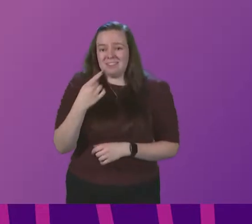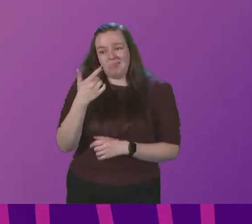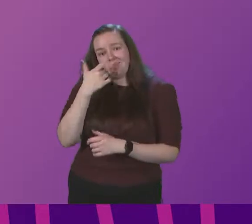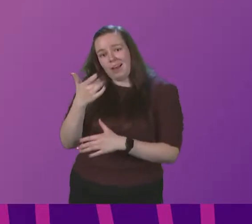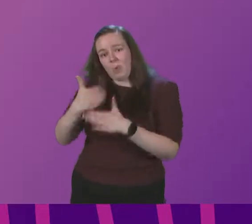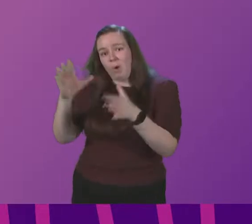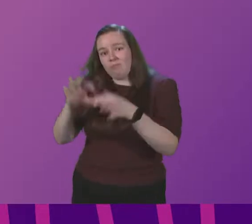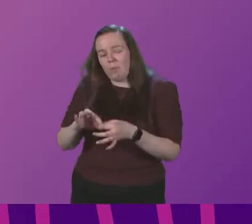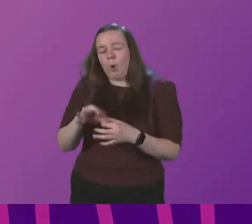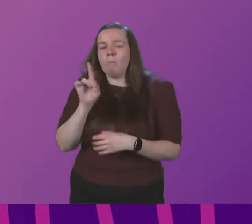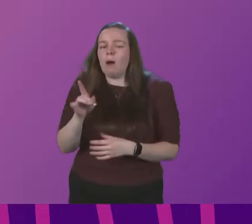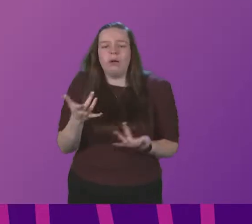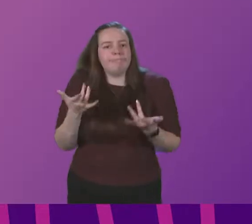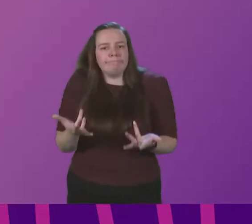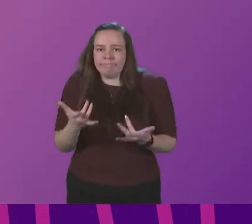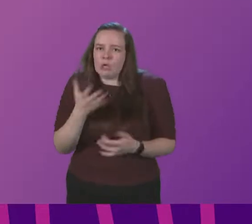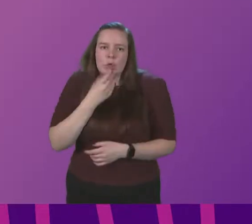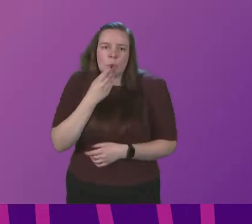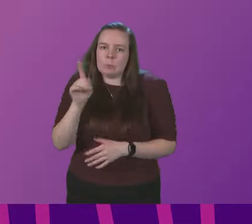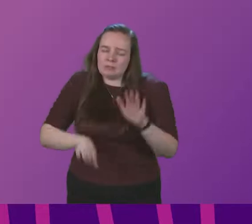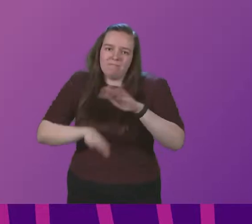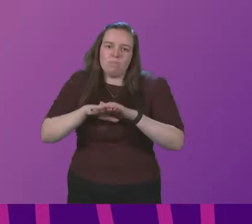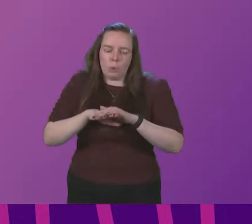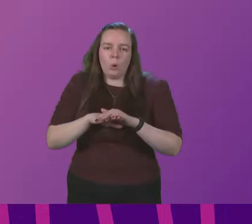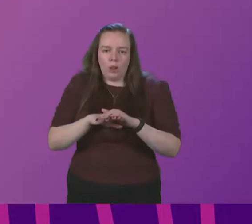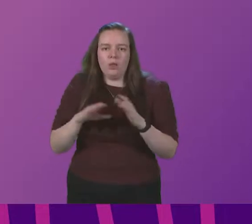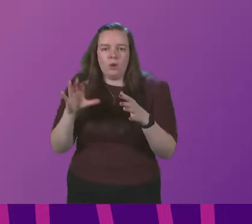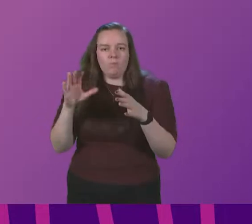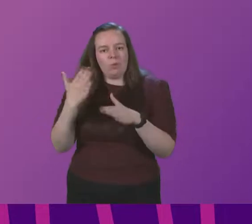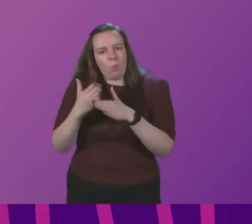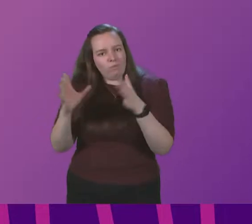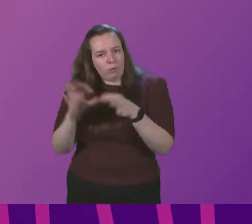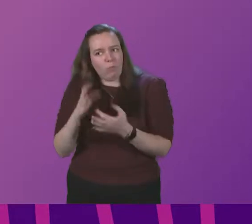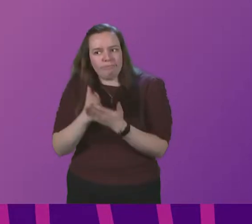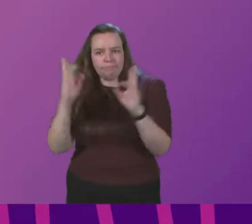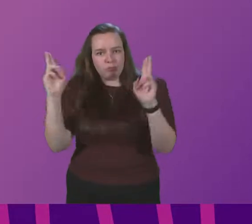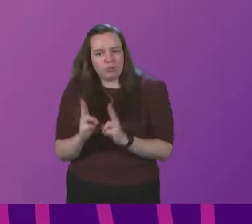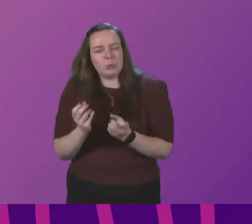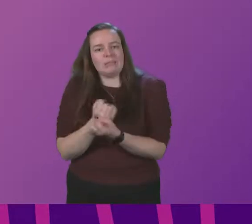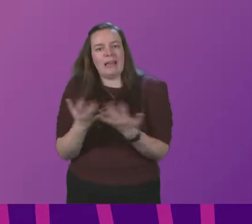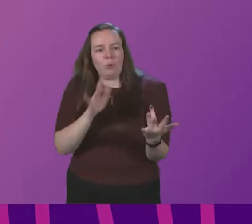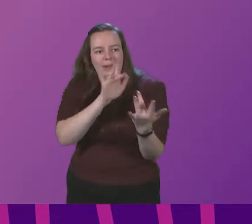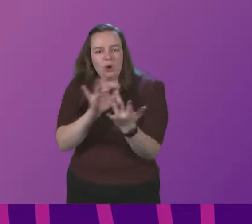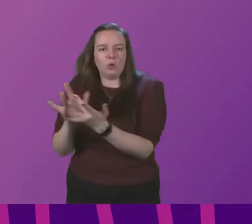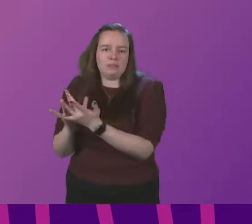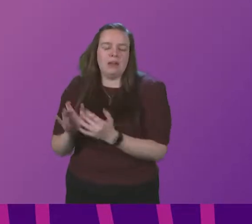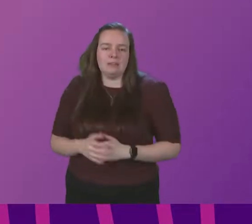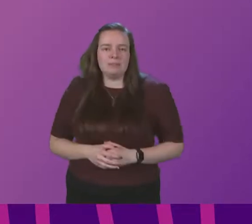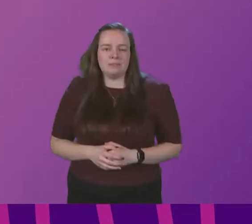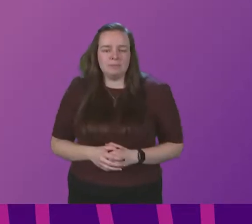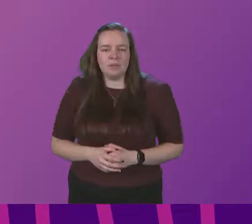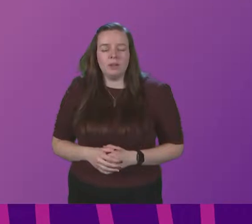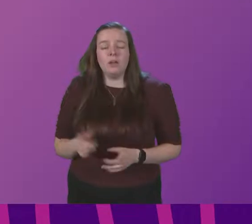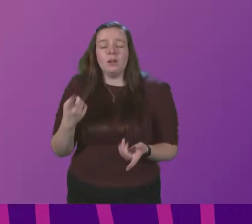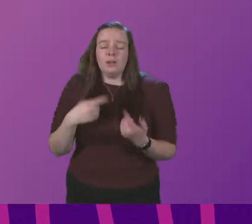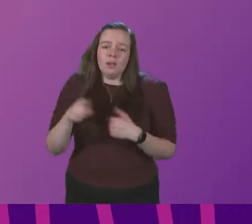possible, but we are not yet maximising the impact of home working to reduce the overall number of contacts we are having. We